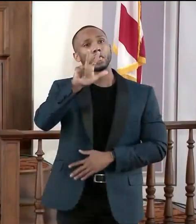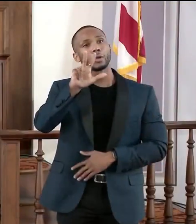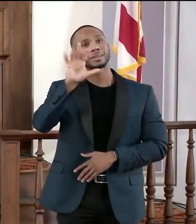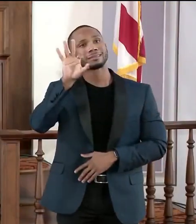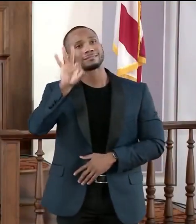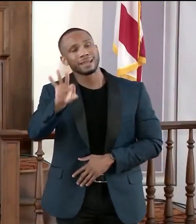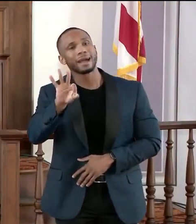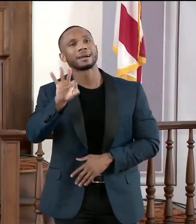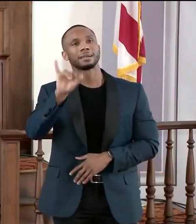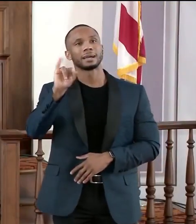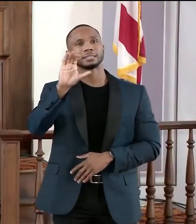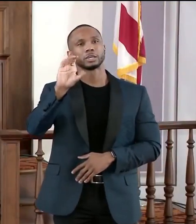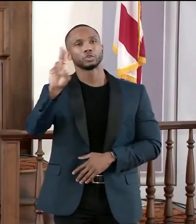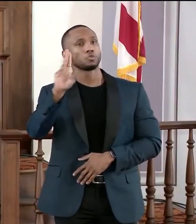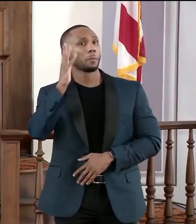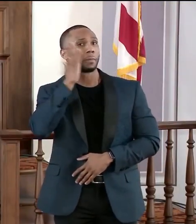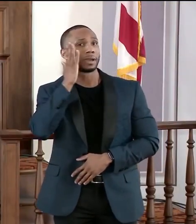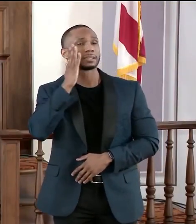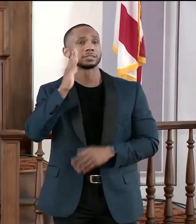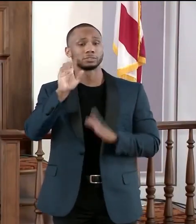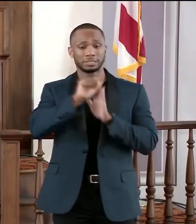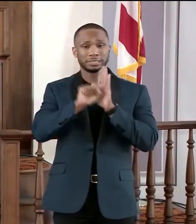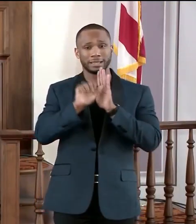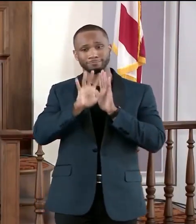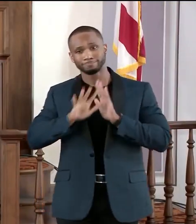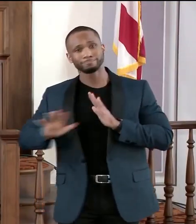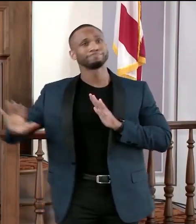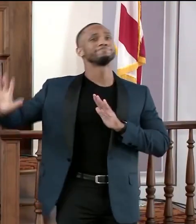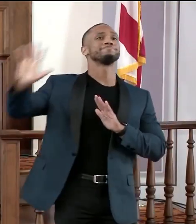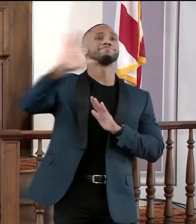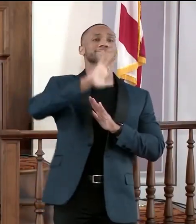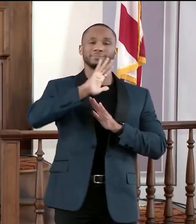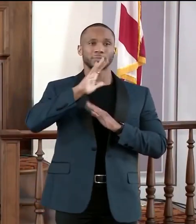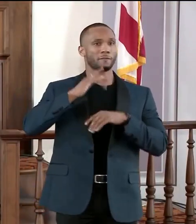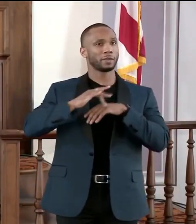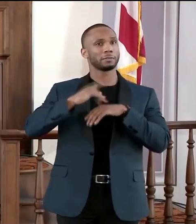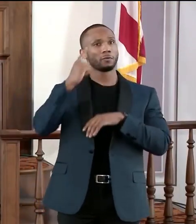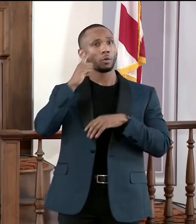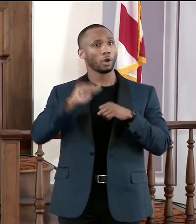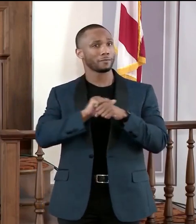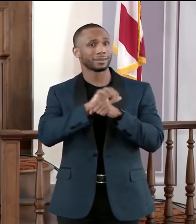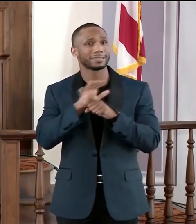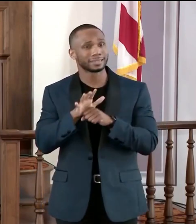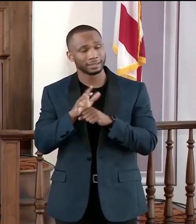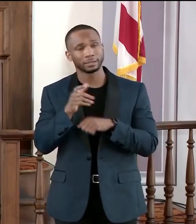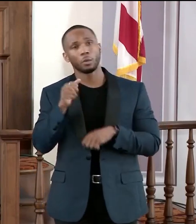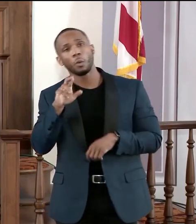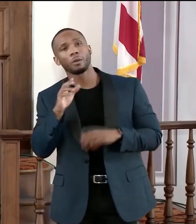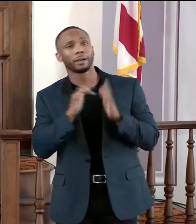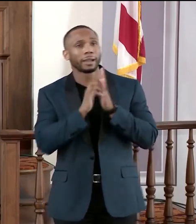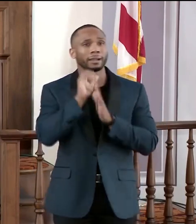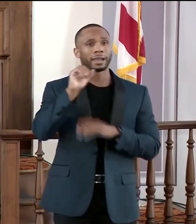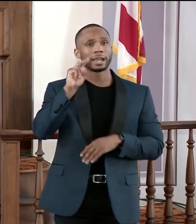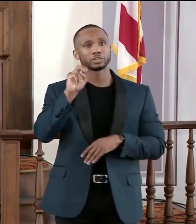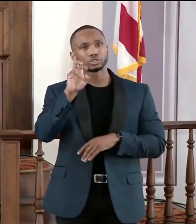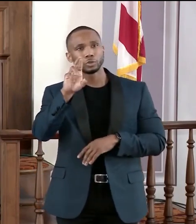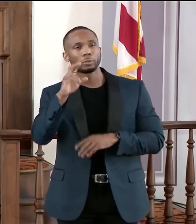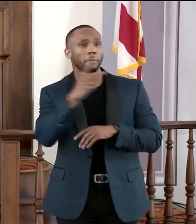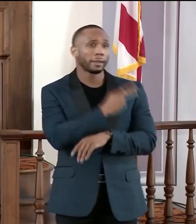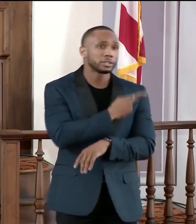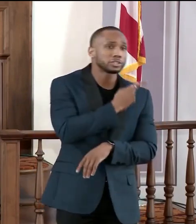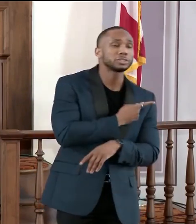March 5th. Another big topic today for Governor Ivey and State Health Officer Dr. Scott Harris was vaccinations,